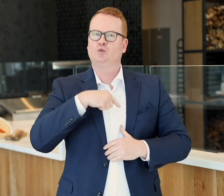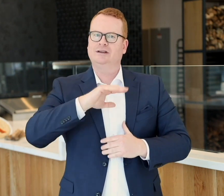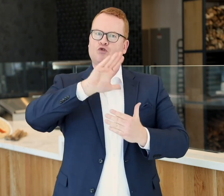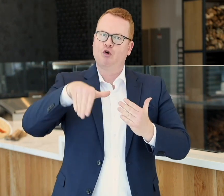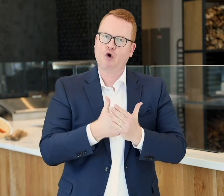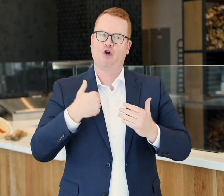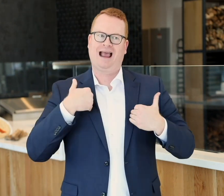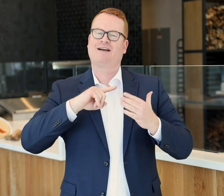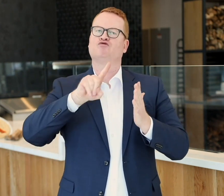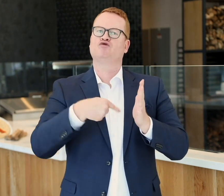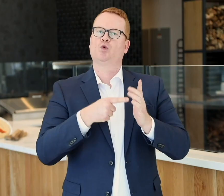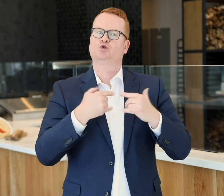we all have roles to play.